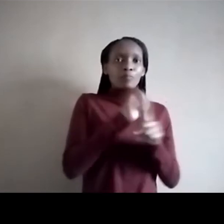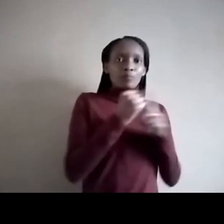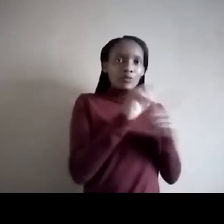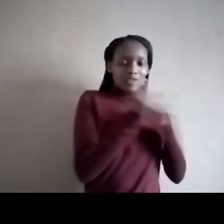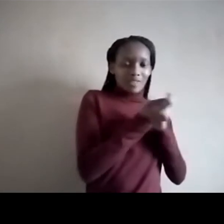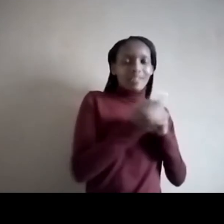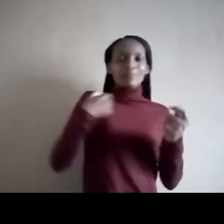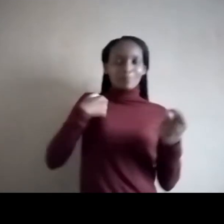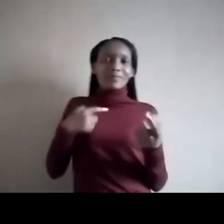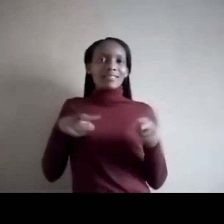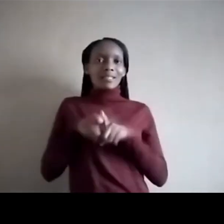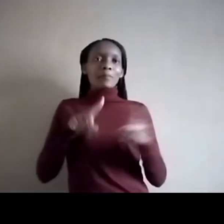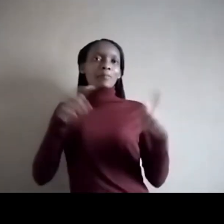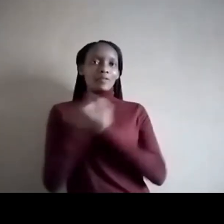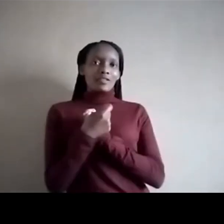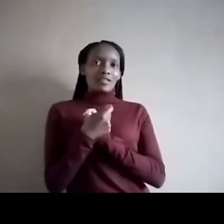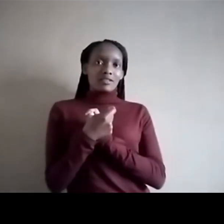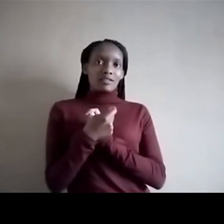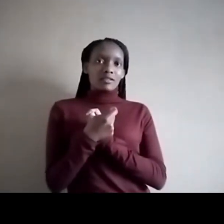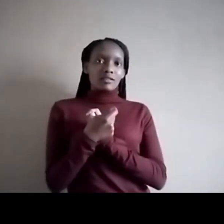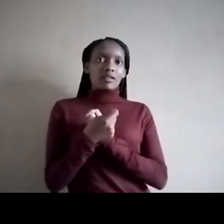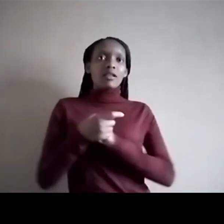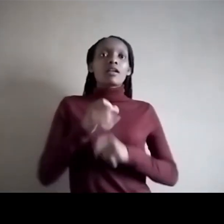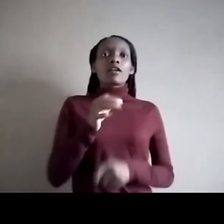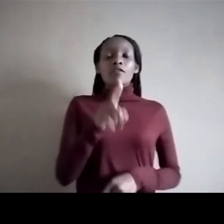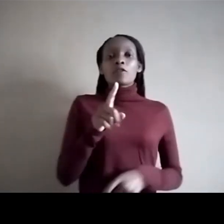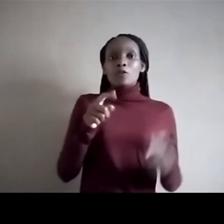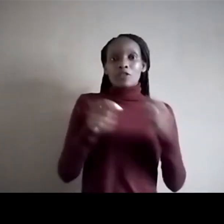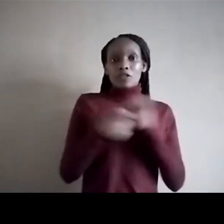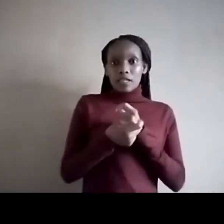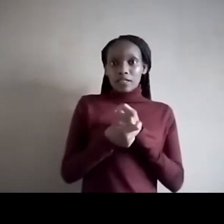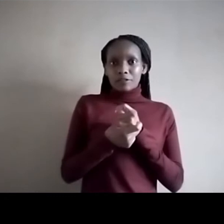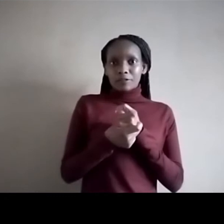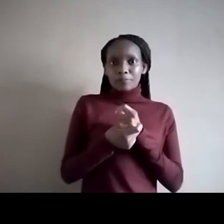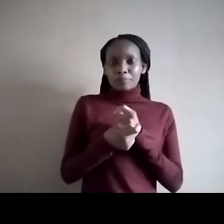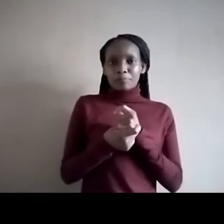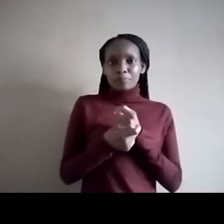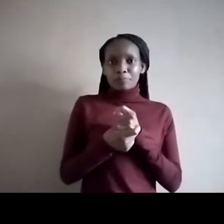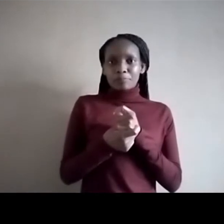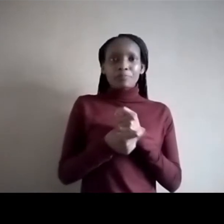you can't ever think that